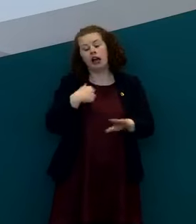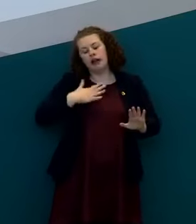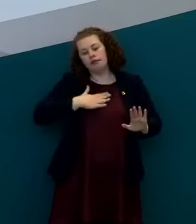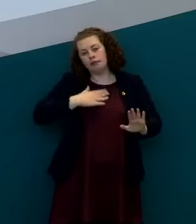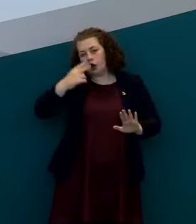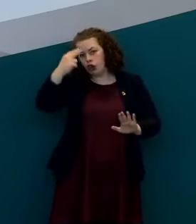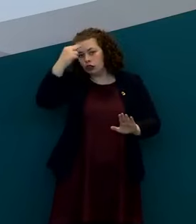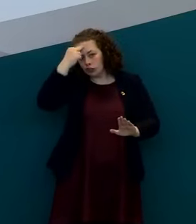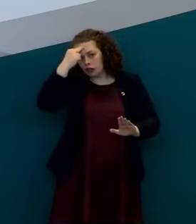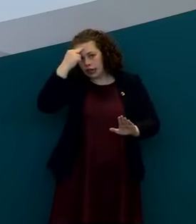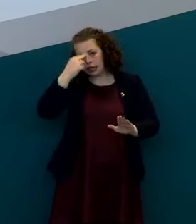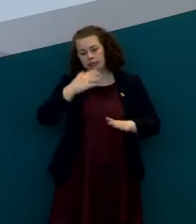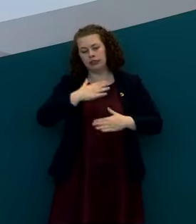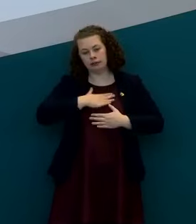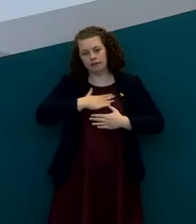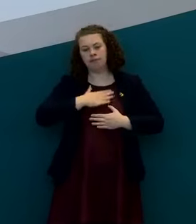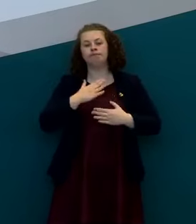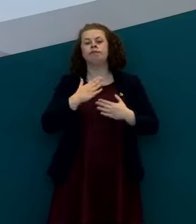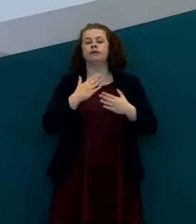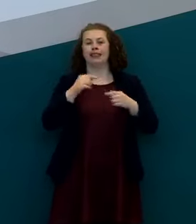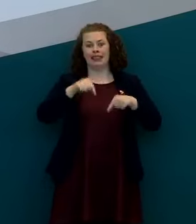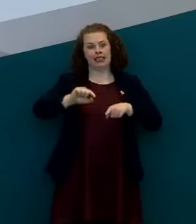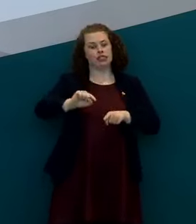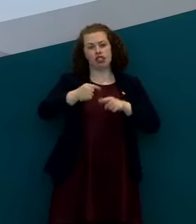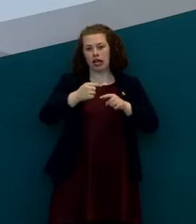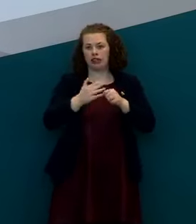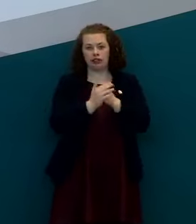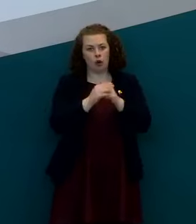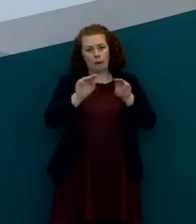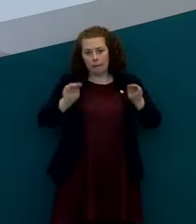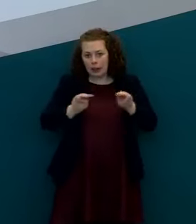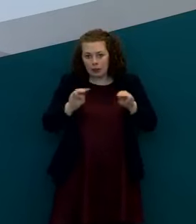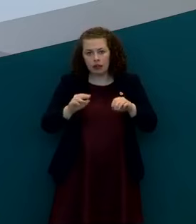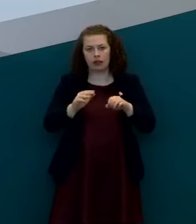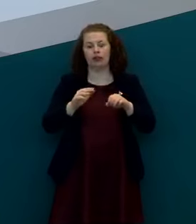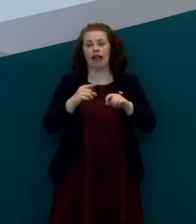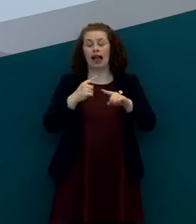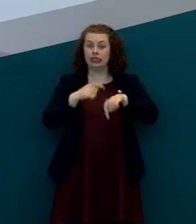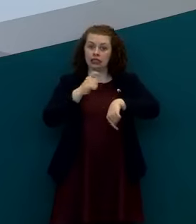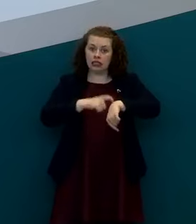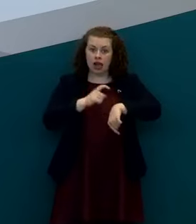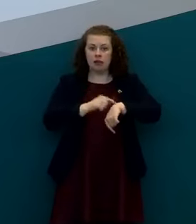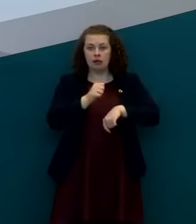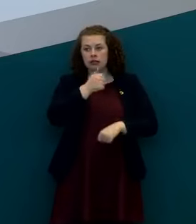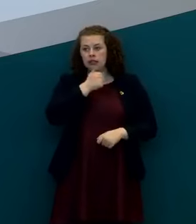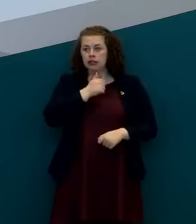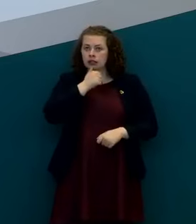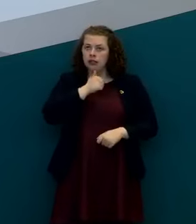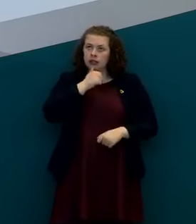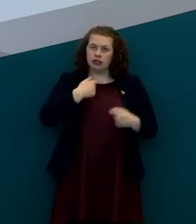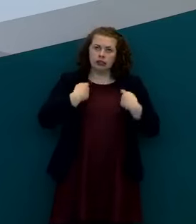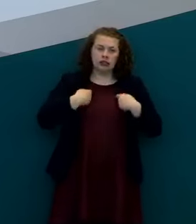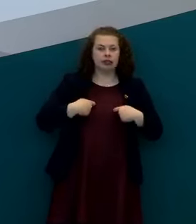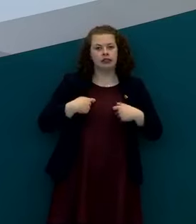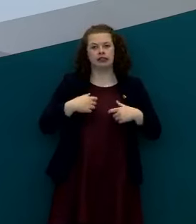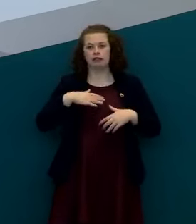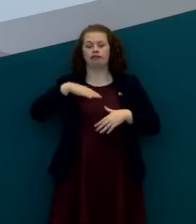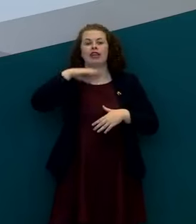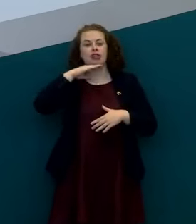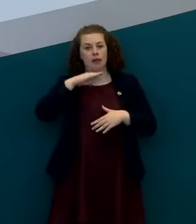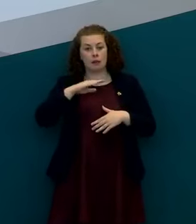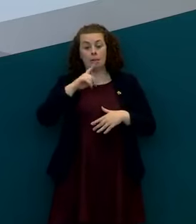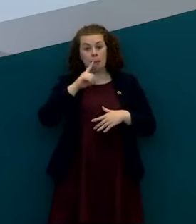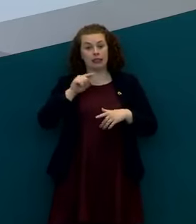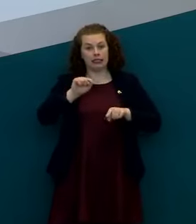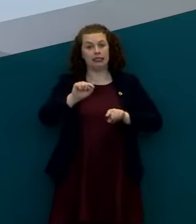sympathy uh the the the challenge that this is for individuals and the fatigue that builds in over time uh with these measures and the challenge that they represent